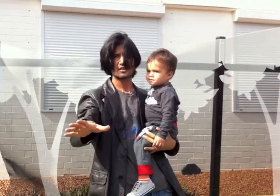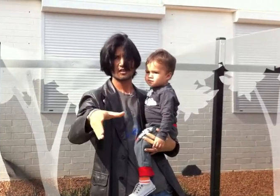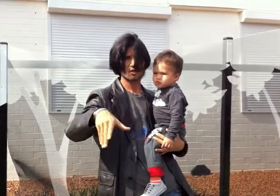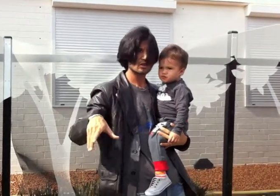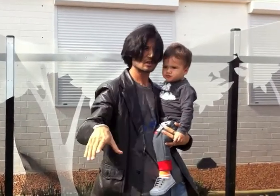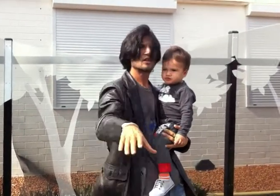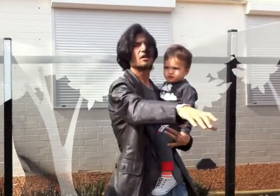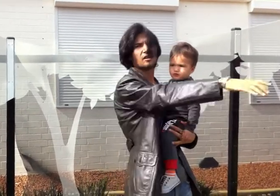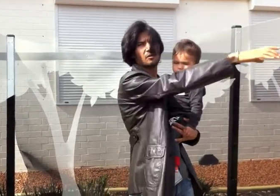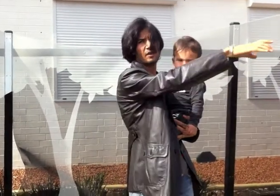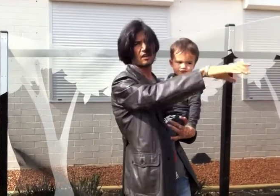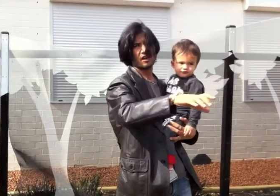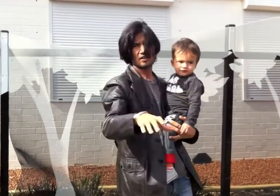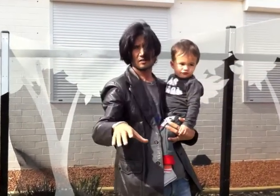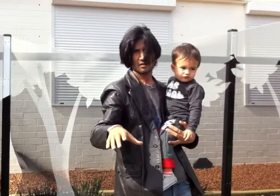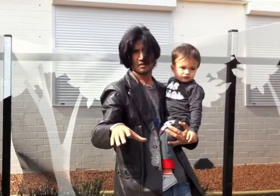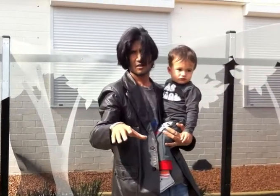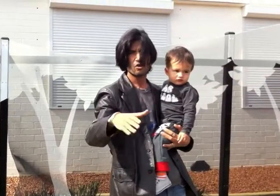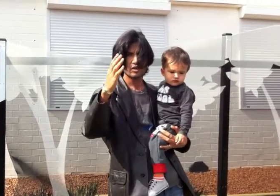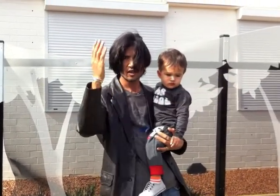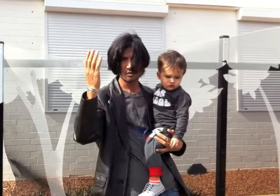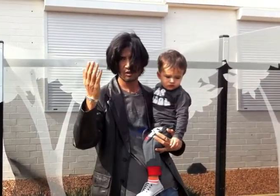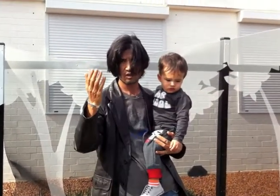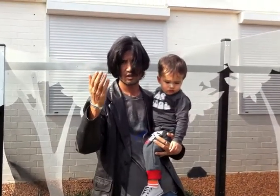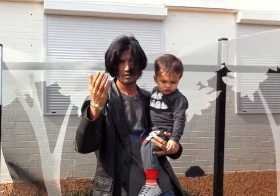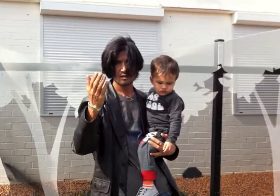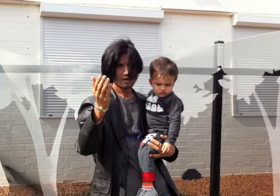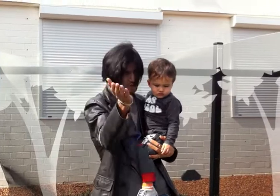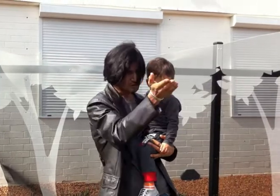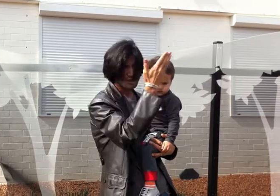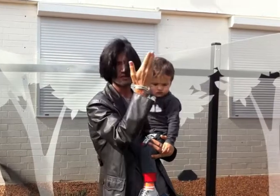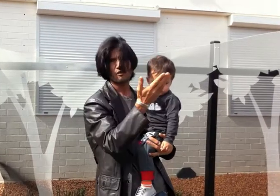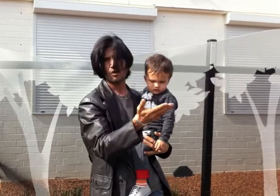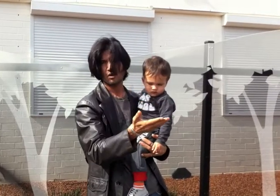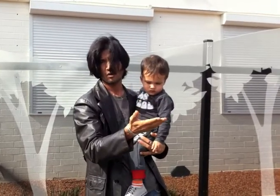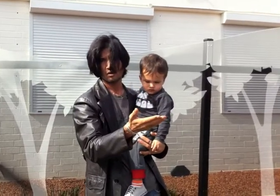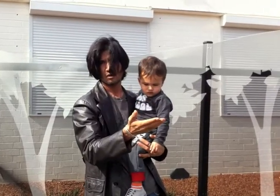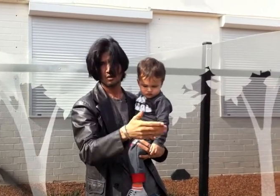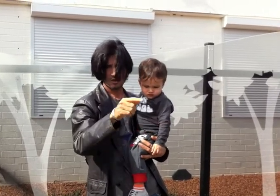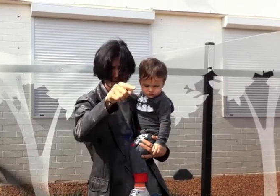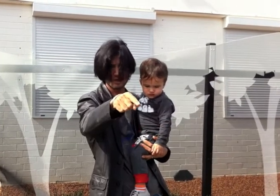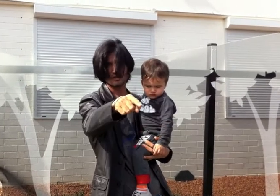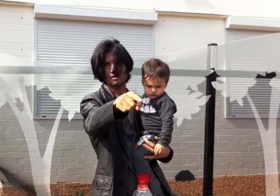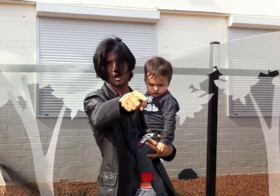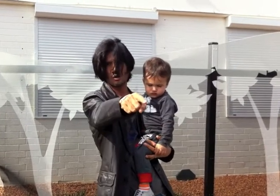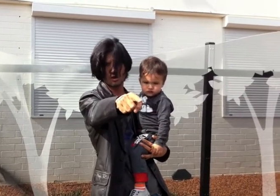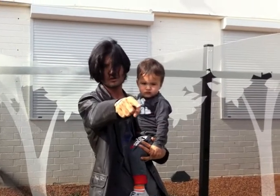ask us, okay, make a line. Who cares about that? Just F.O. We get our hope